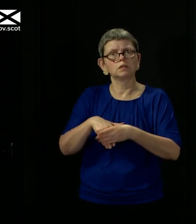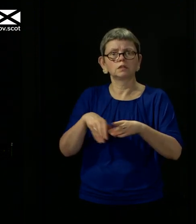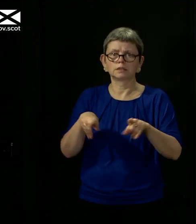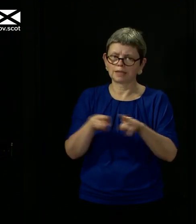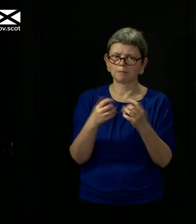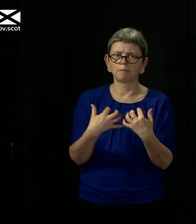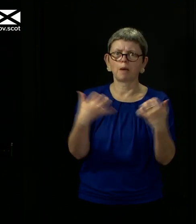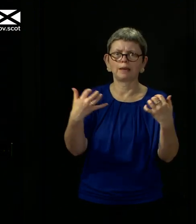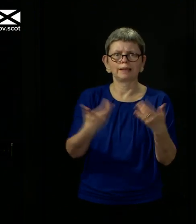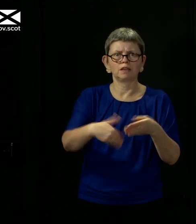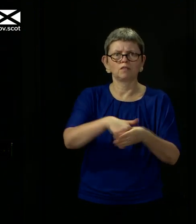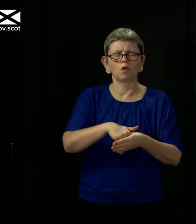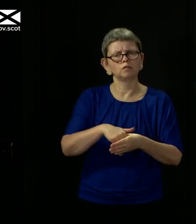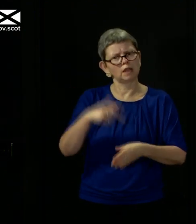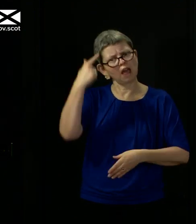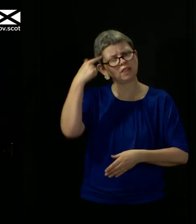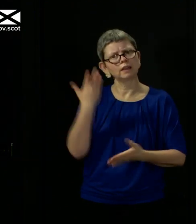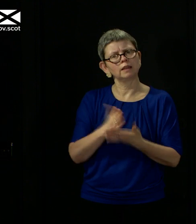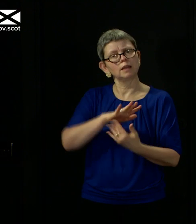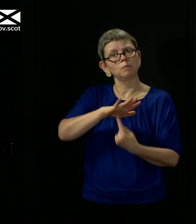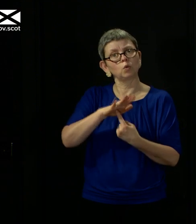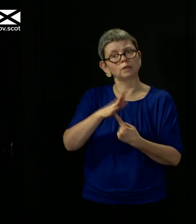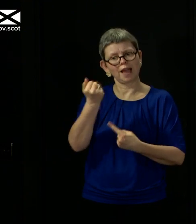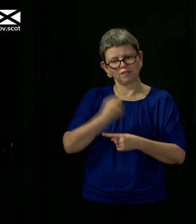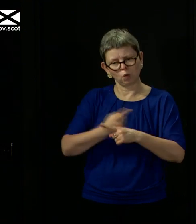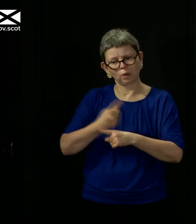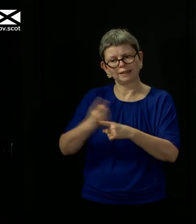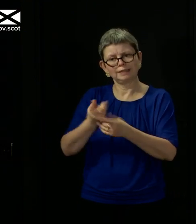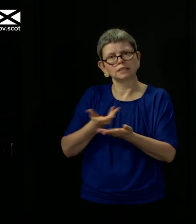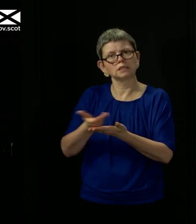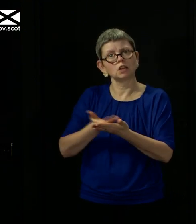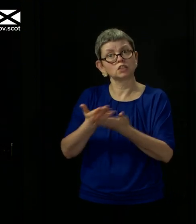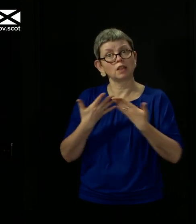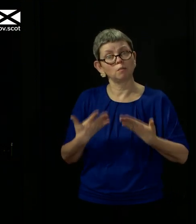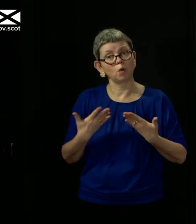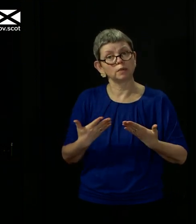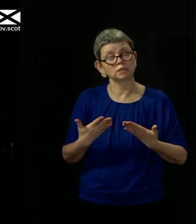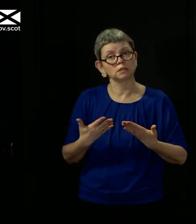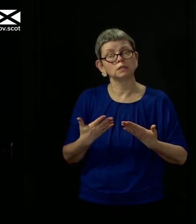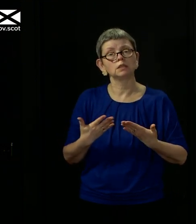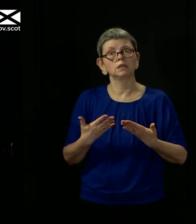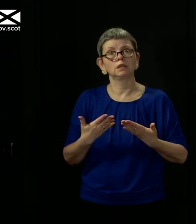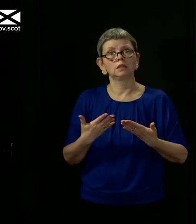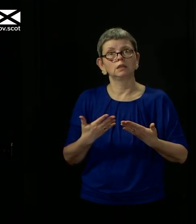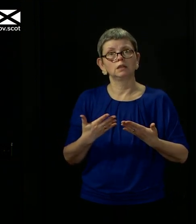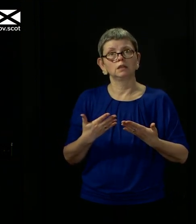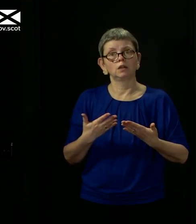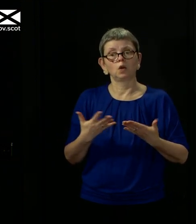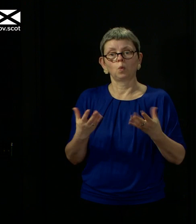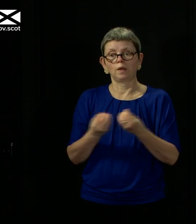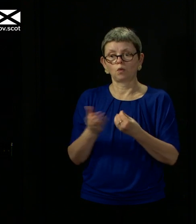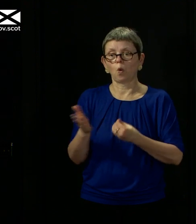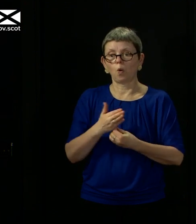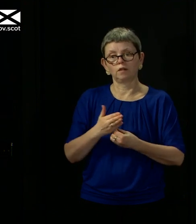important. I have a weekly discussion right now which takes place with all of the